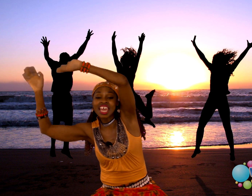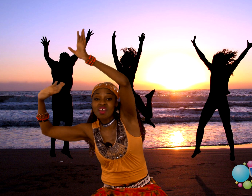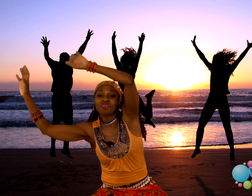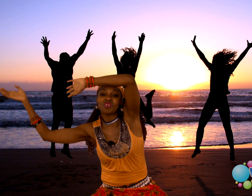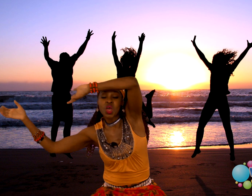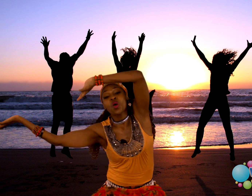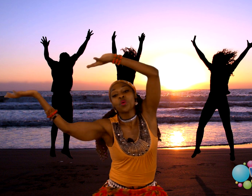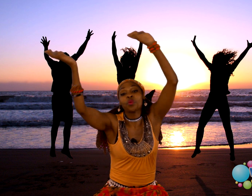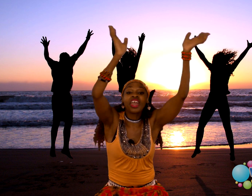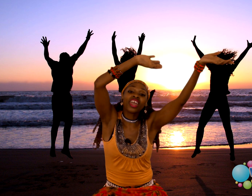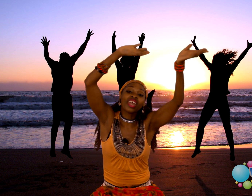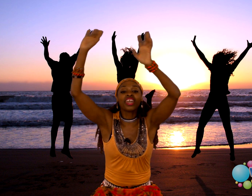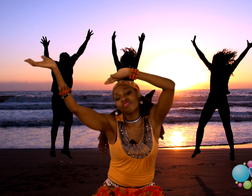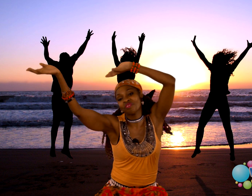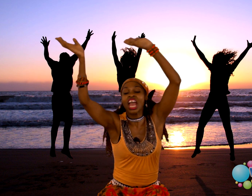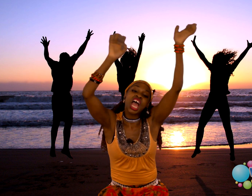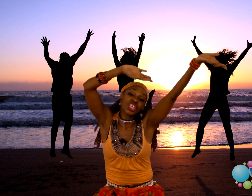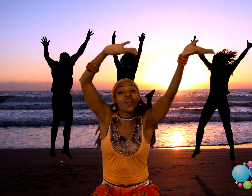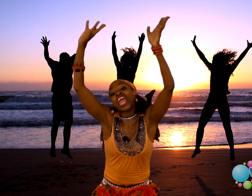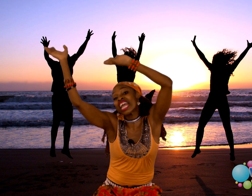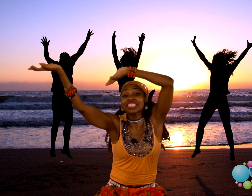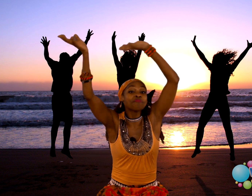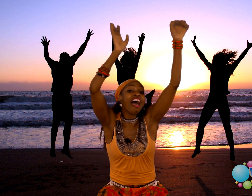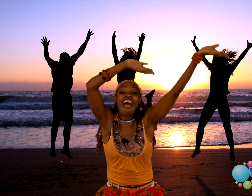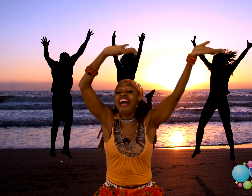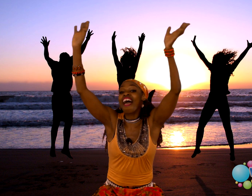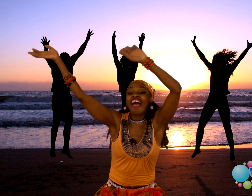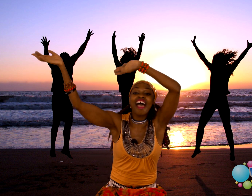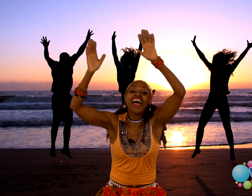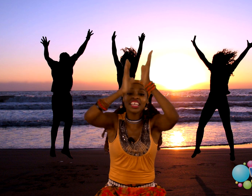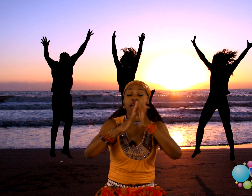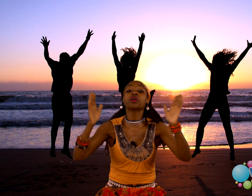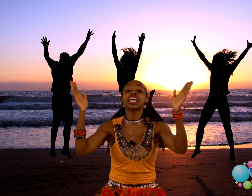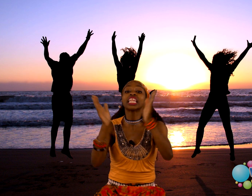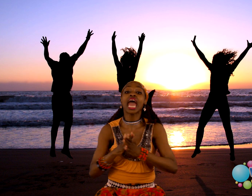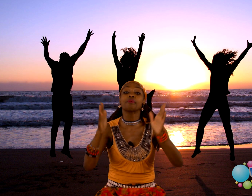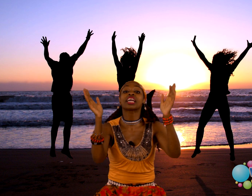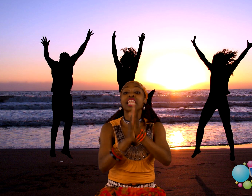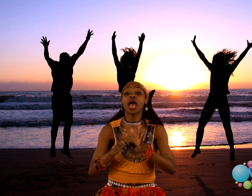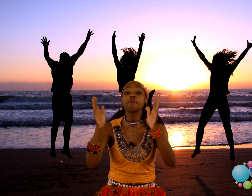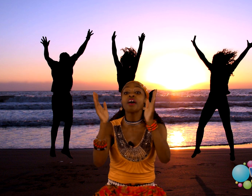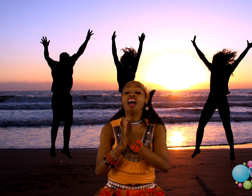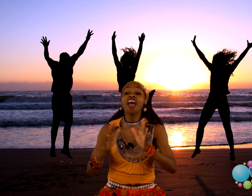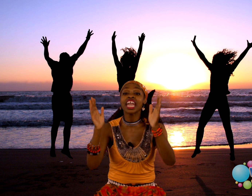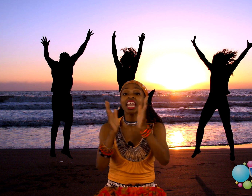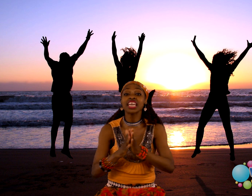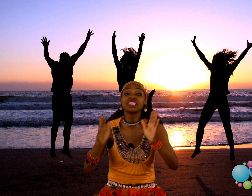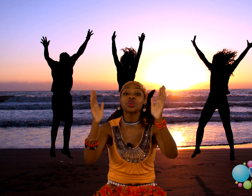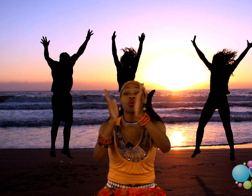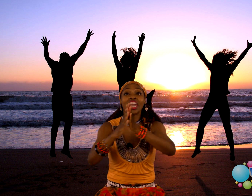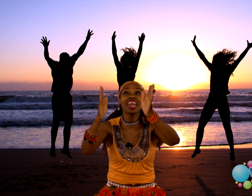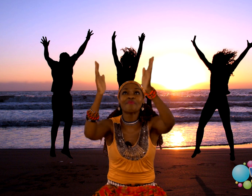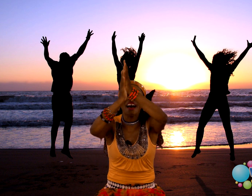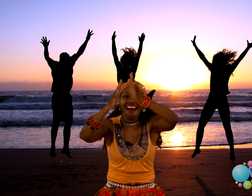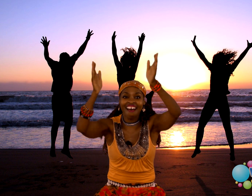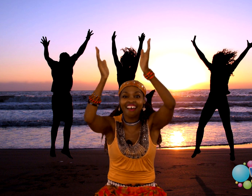high. Wave your hands up high. Now we're going to clap! want you clapping your hands up high.